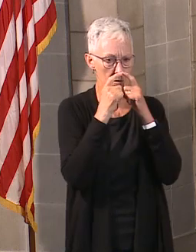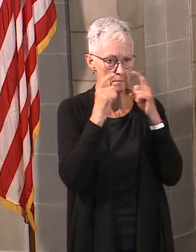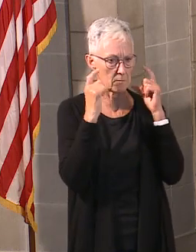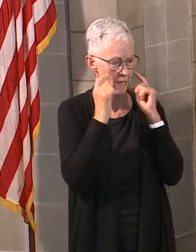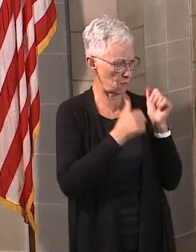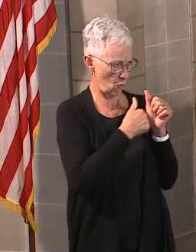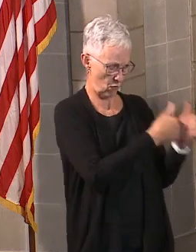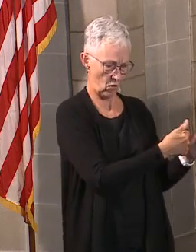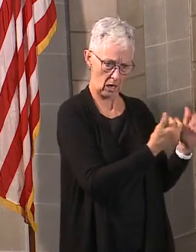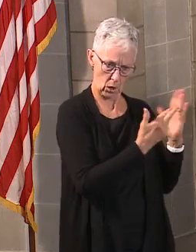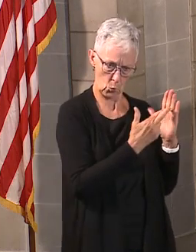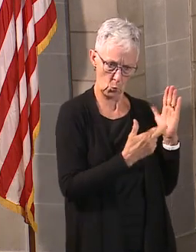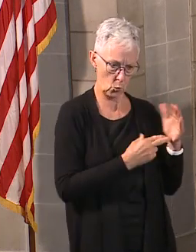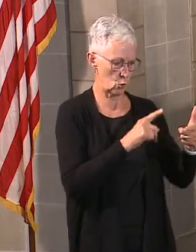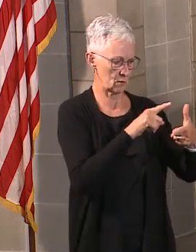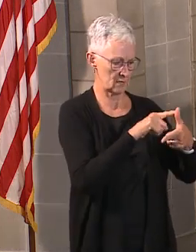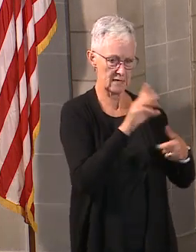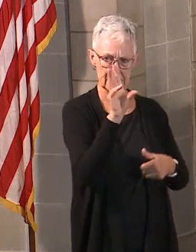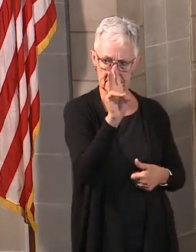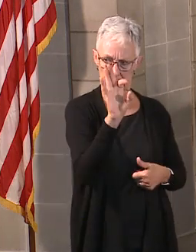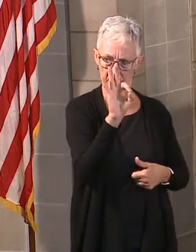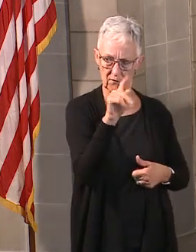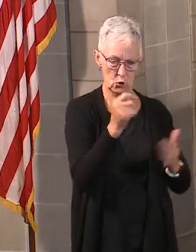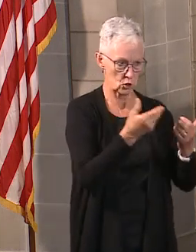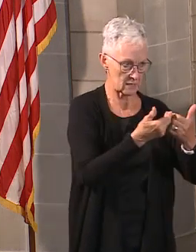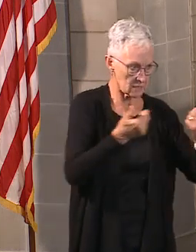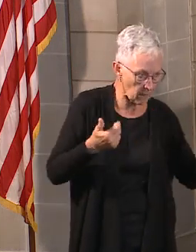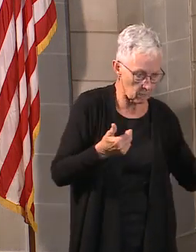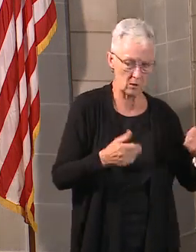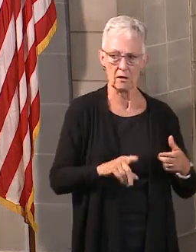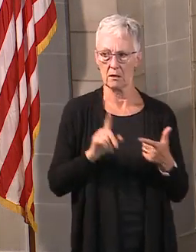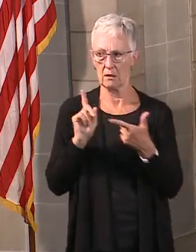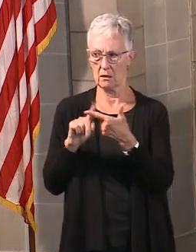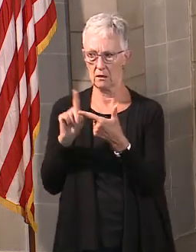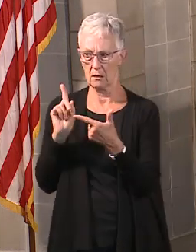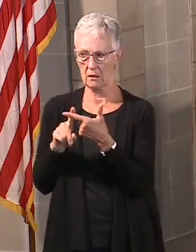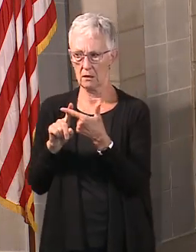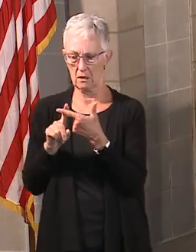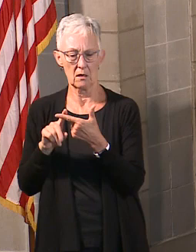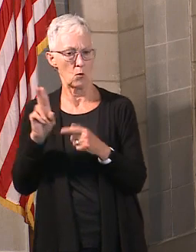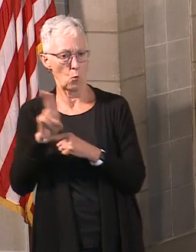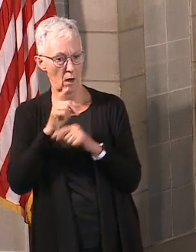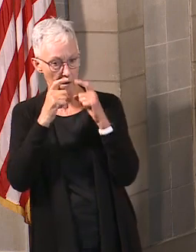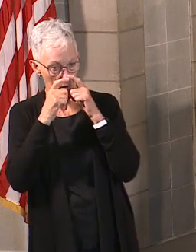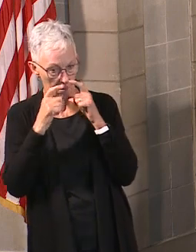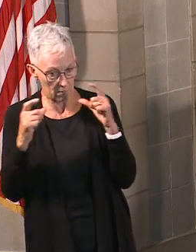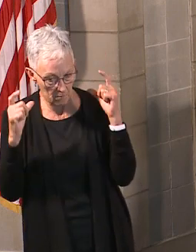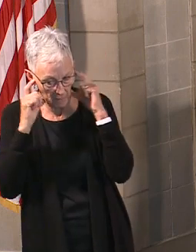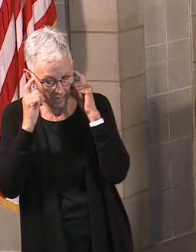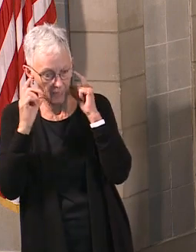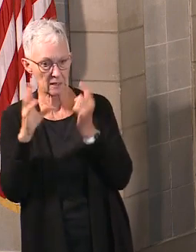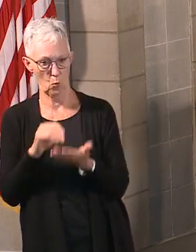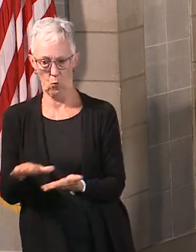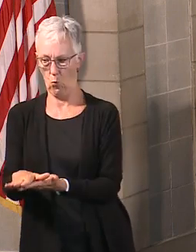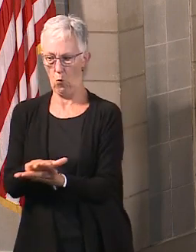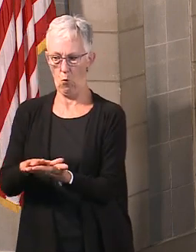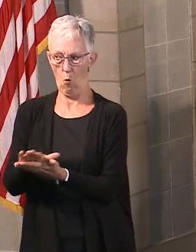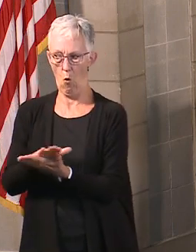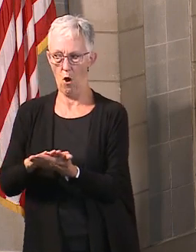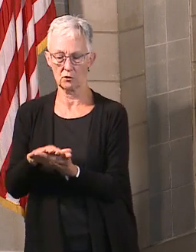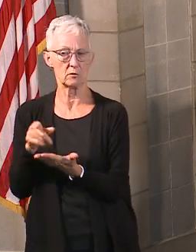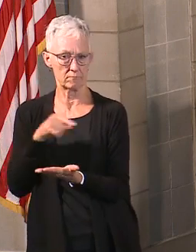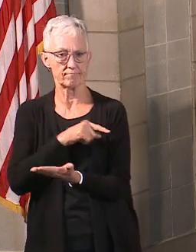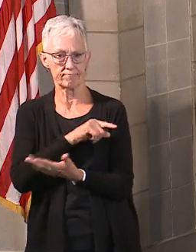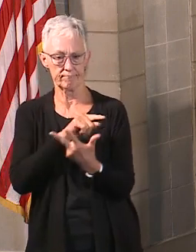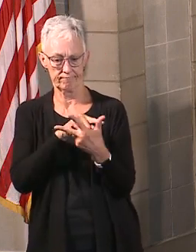distancing, wearing a mask when you go to the store, washing your hands. Those are all good opportunities to be able to practice the techniques that will help